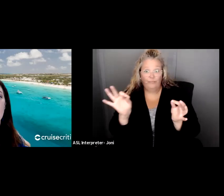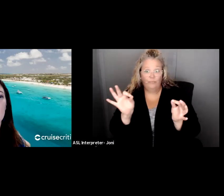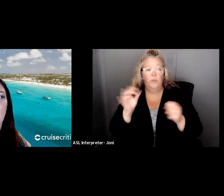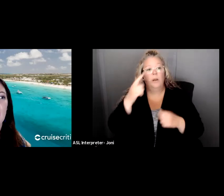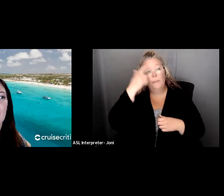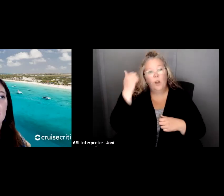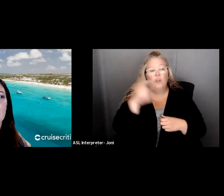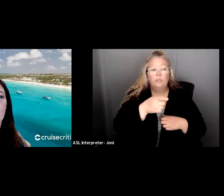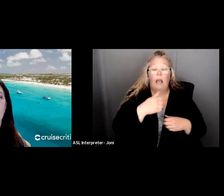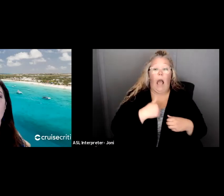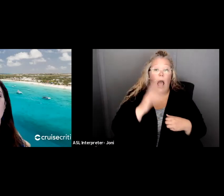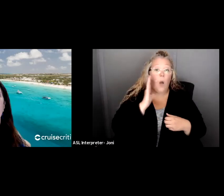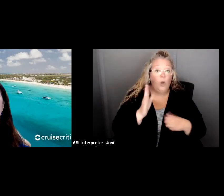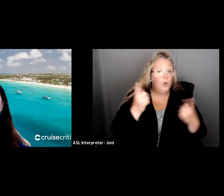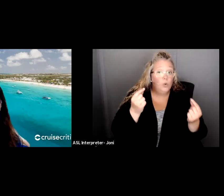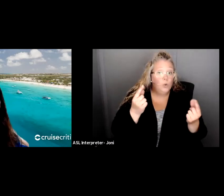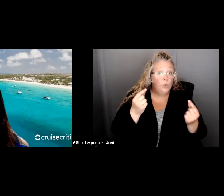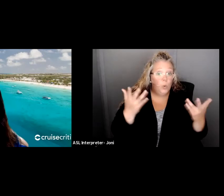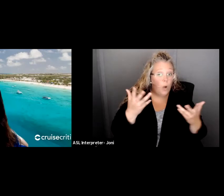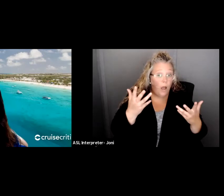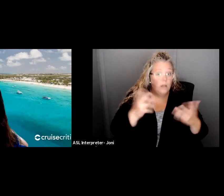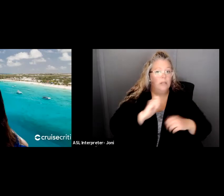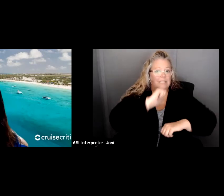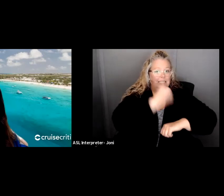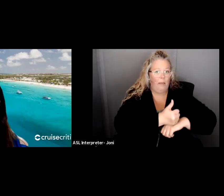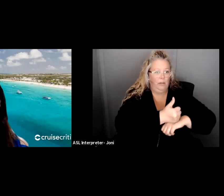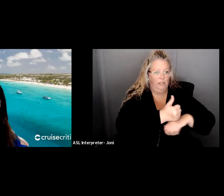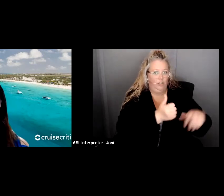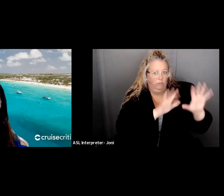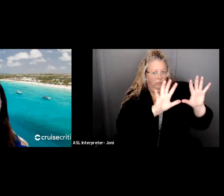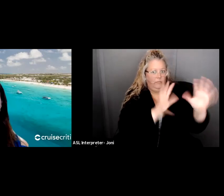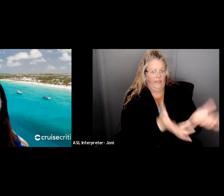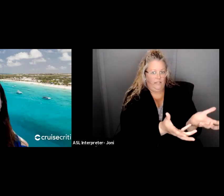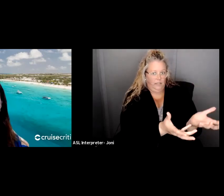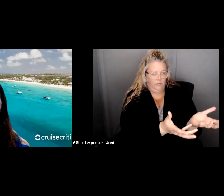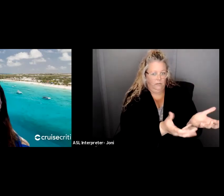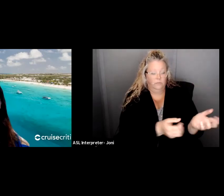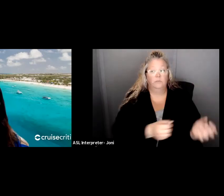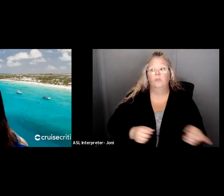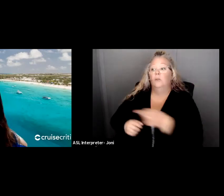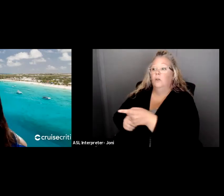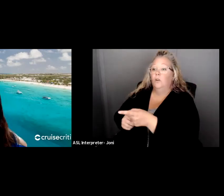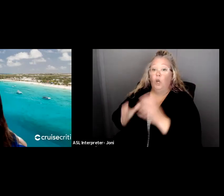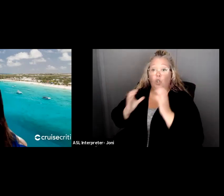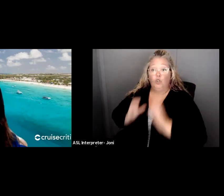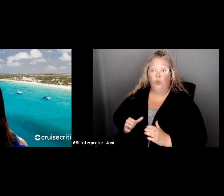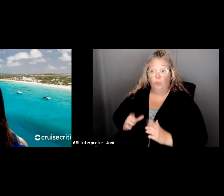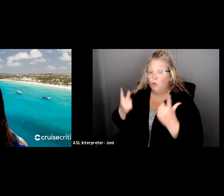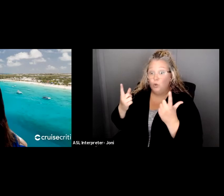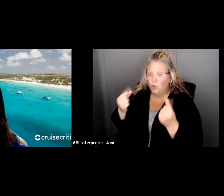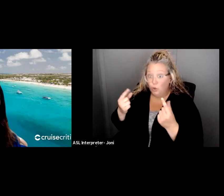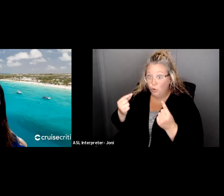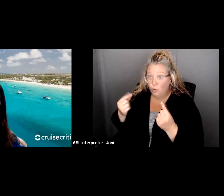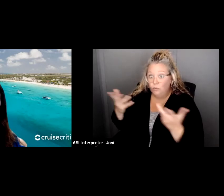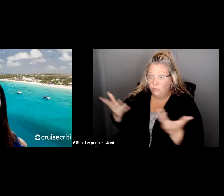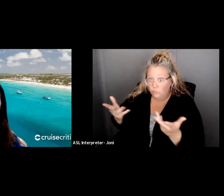this is what consumers are going to do as a result. And this is why they're going